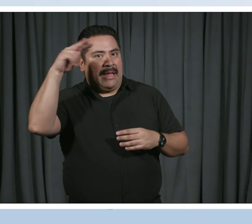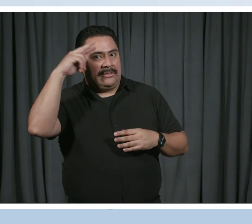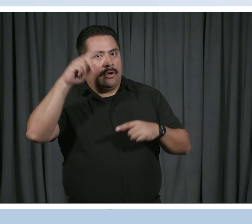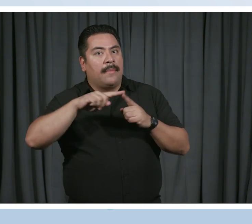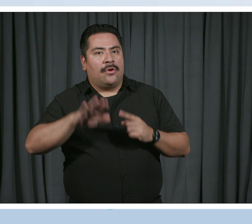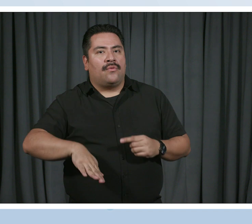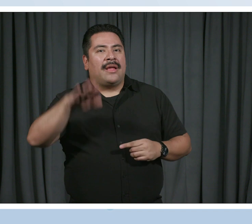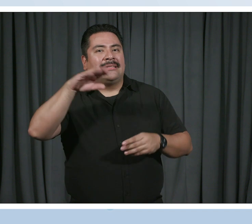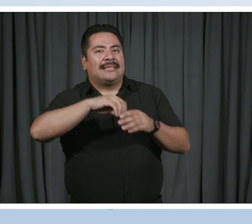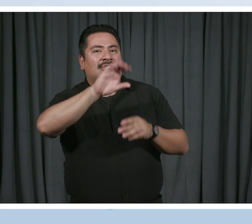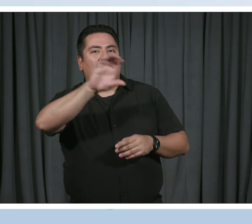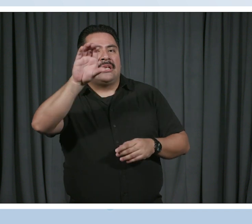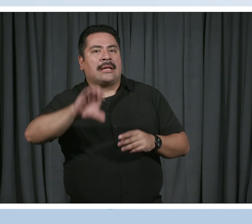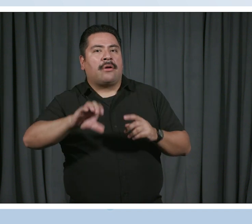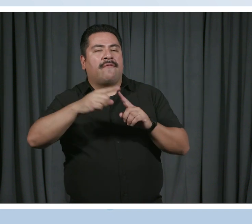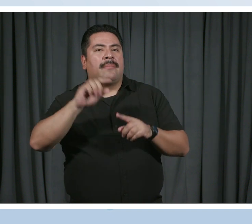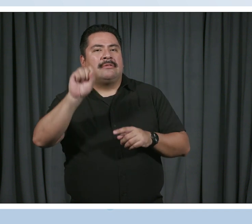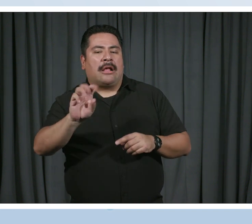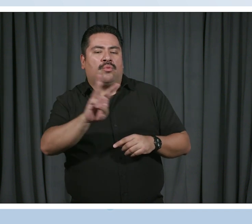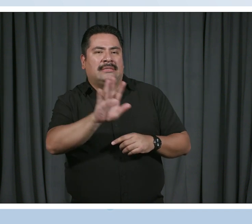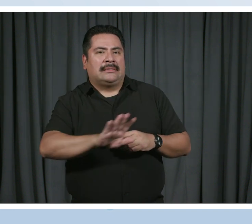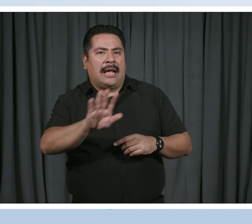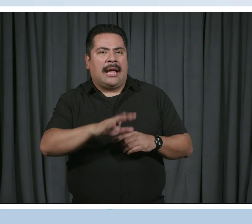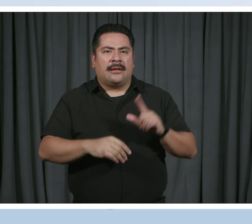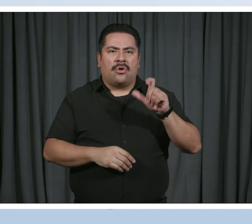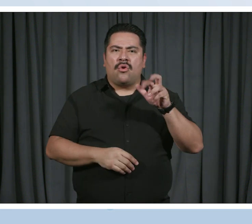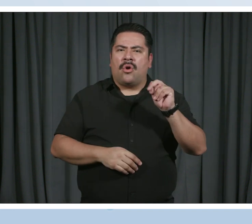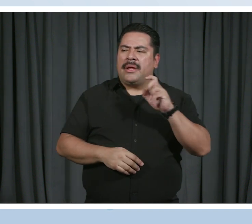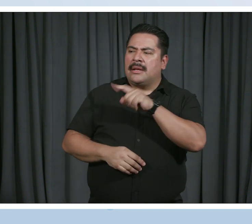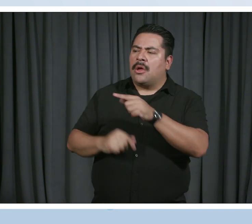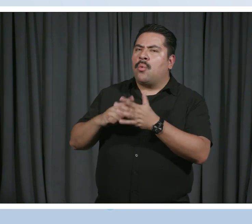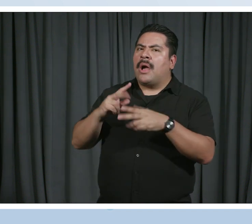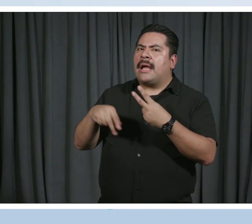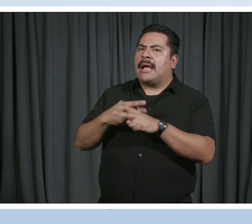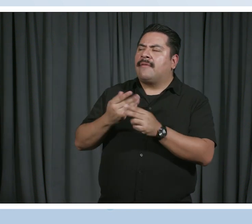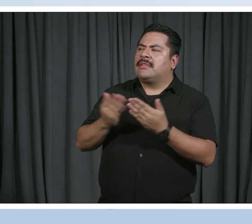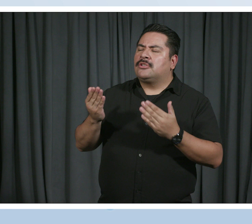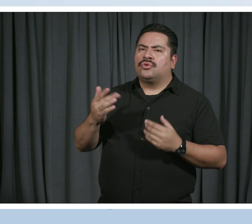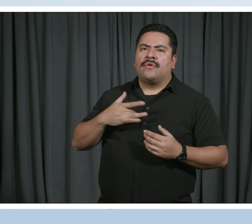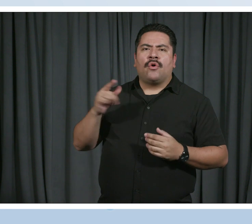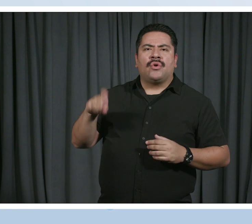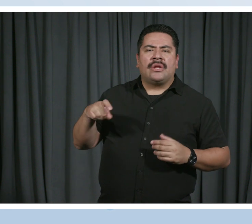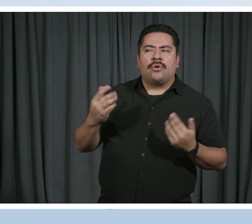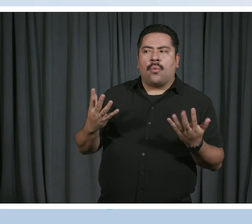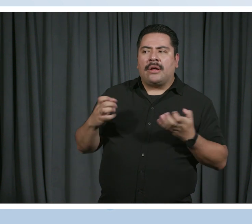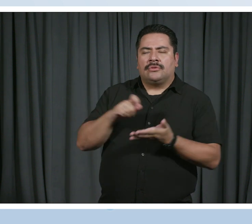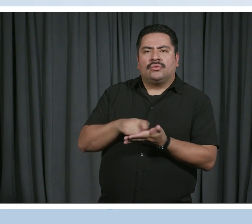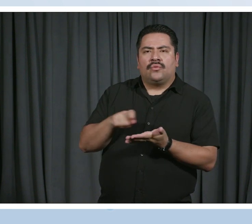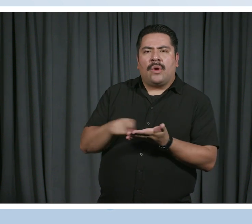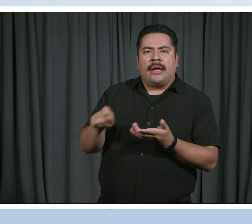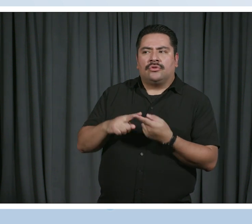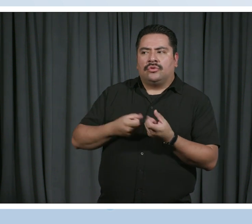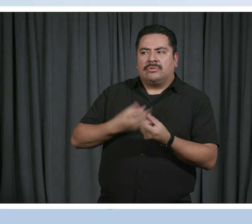raised in Chicago. Yeah, from the southwest side. What kinds of things did you feel like you needed or wanted to write about